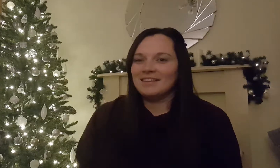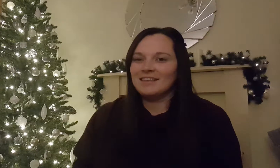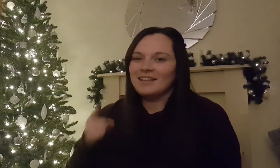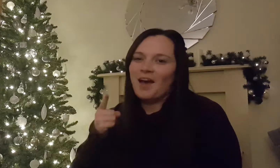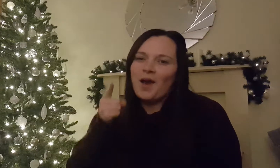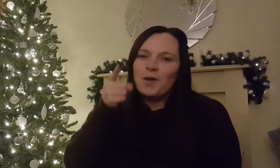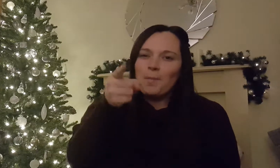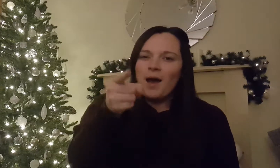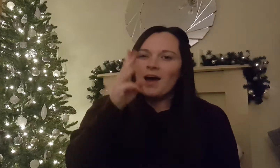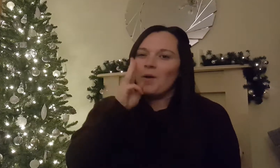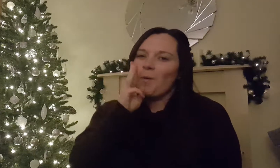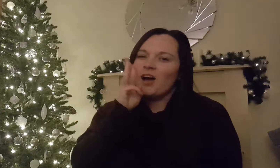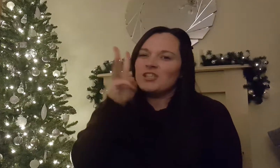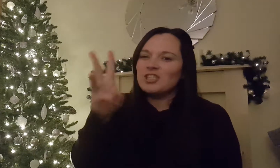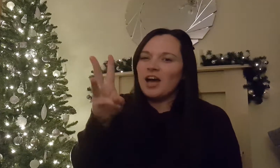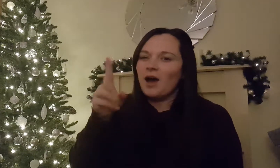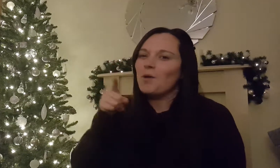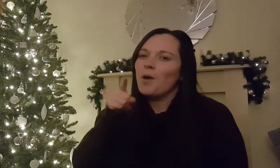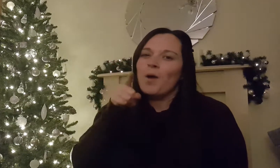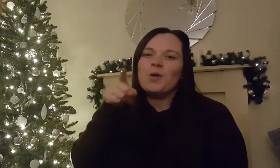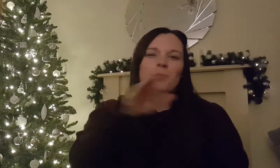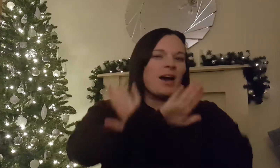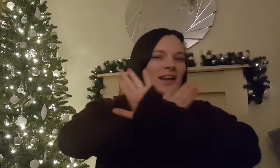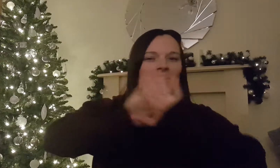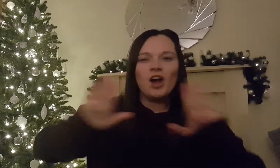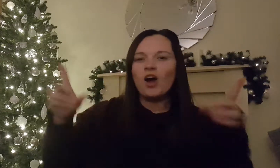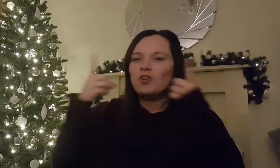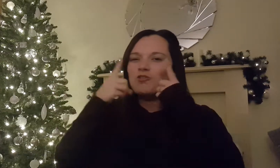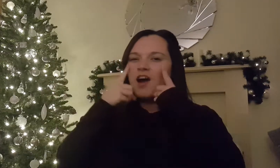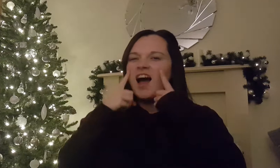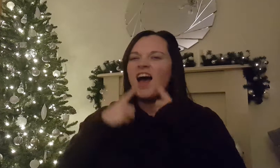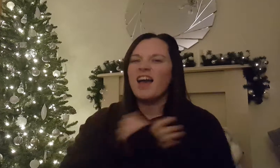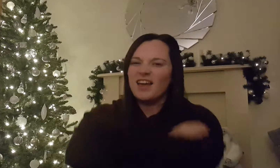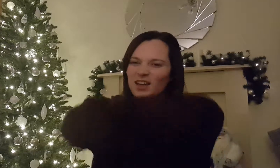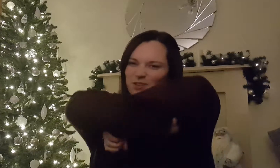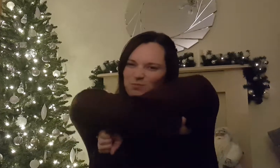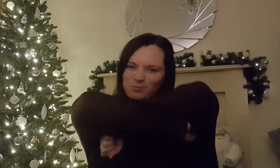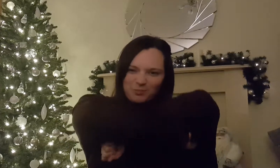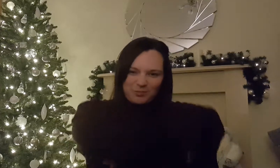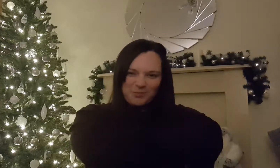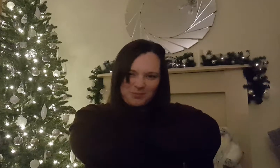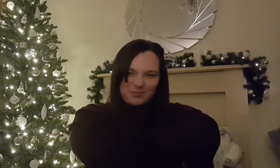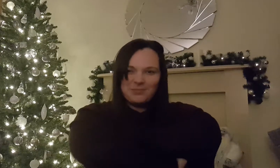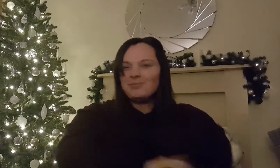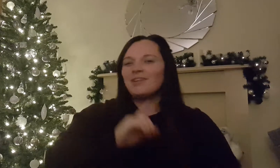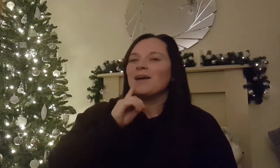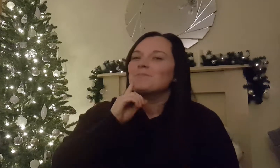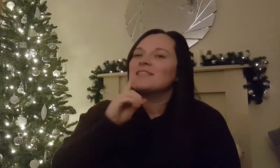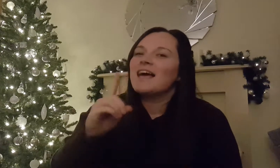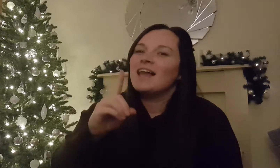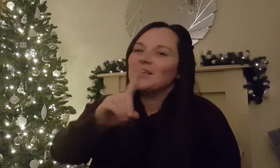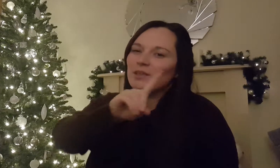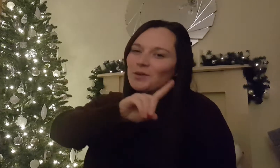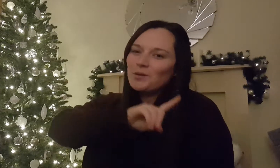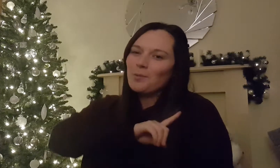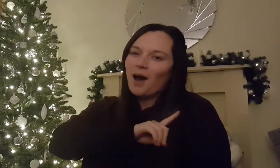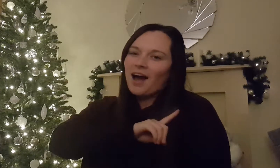You better watch out, you better not cry, you better not come, I'm telling you why,